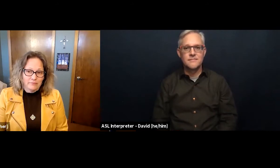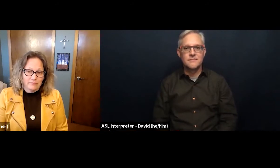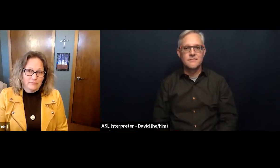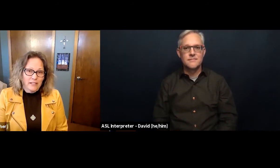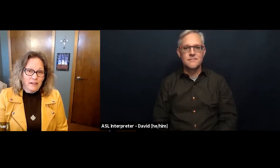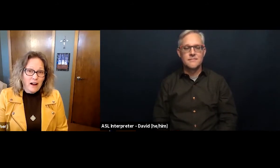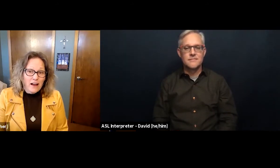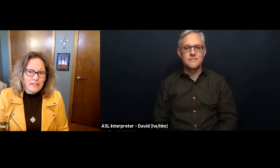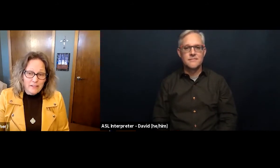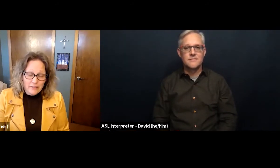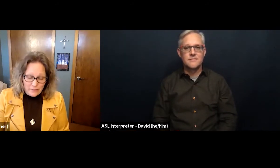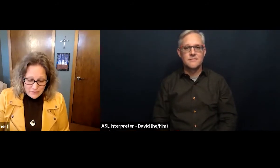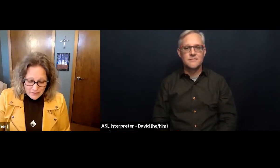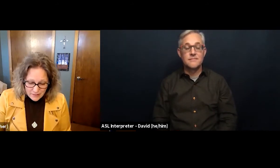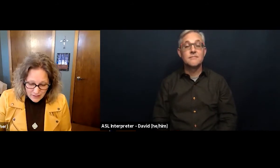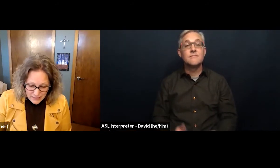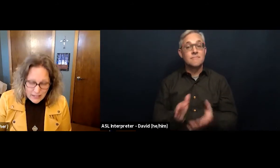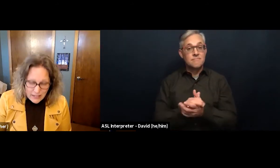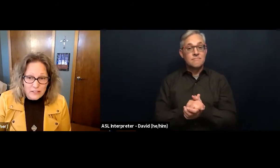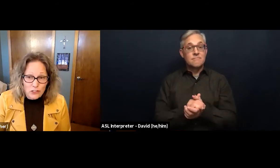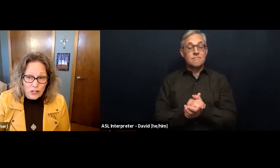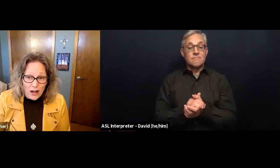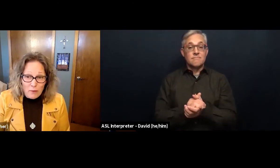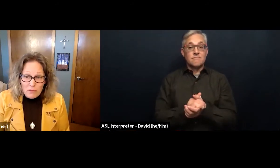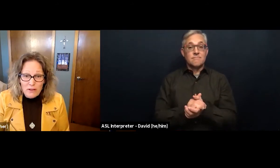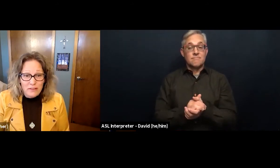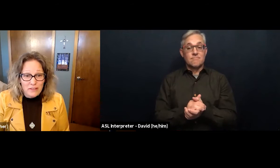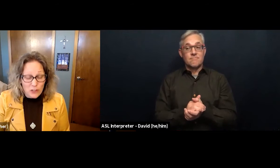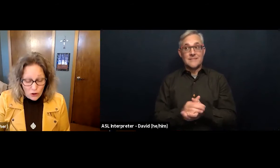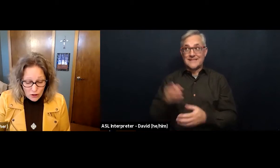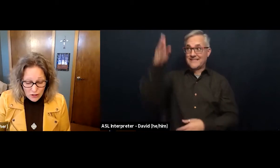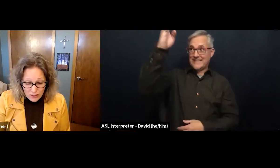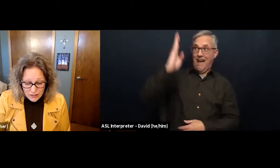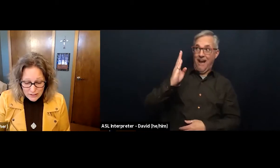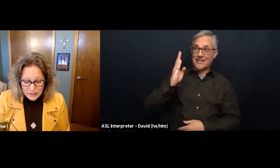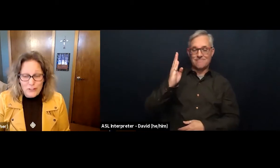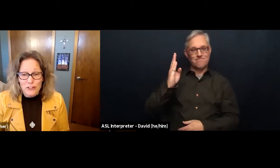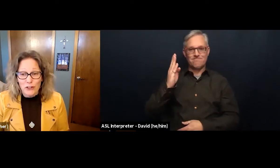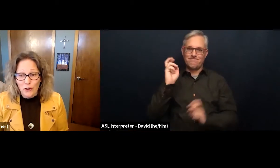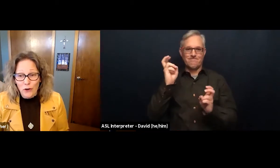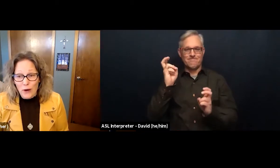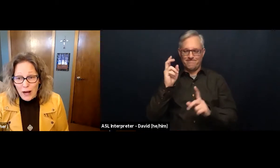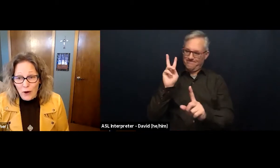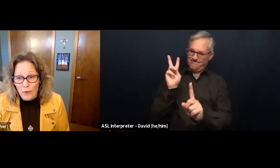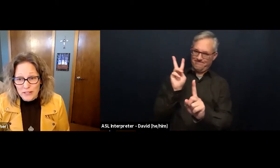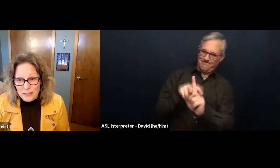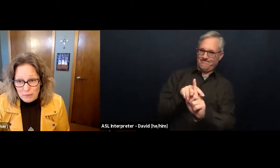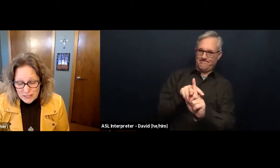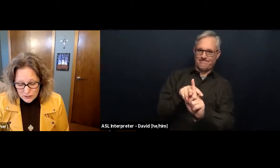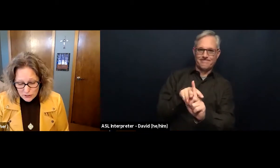God gives Isaiah this job, this call to go out with this message.